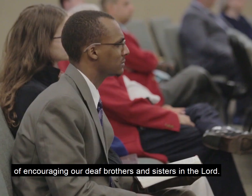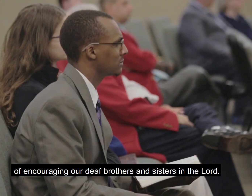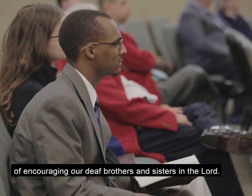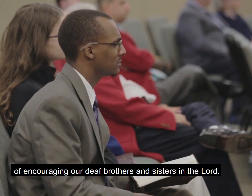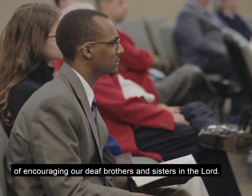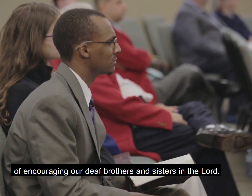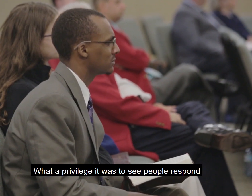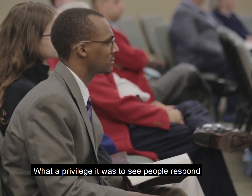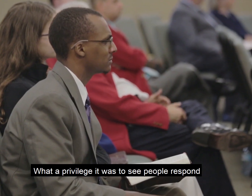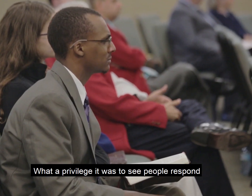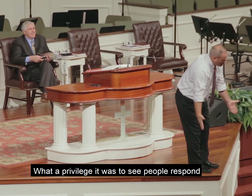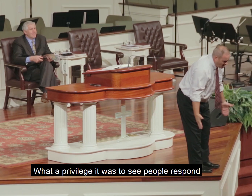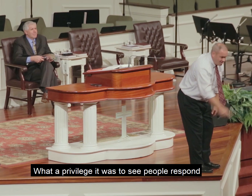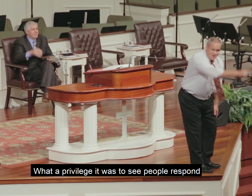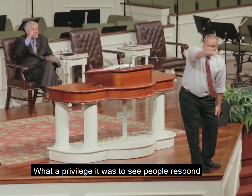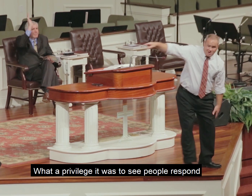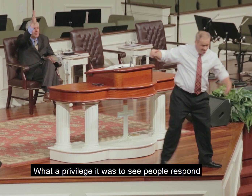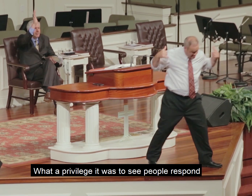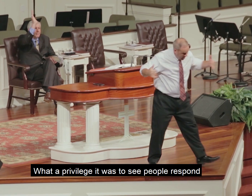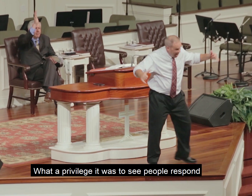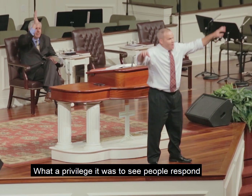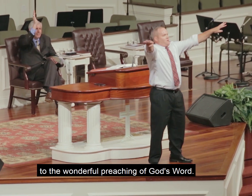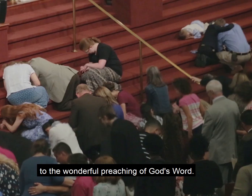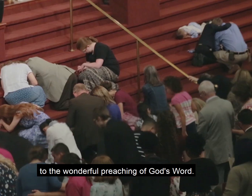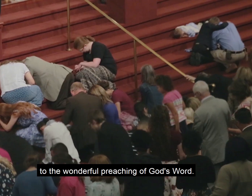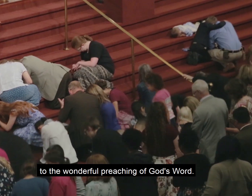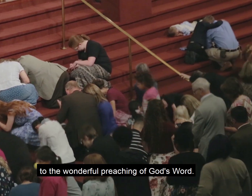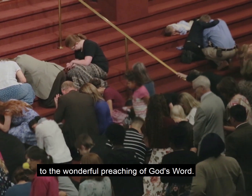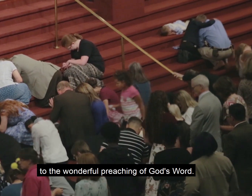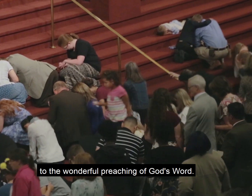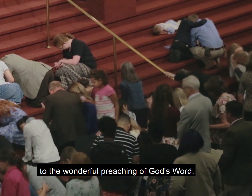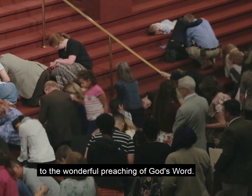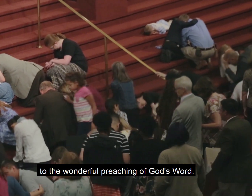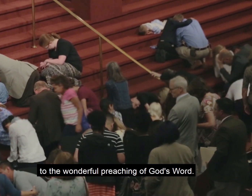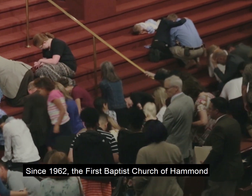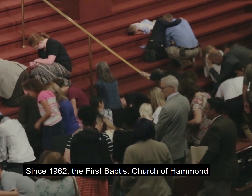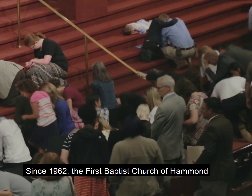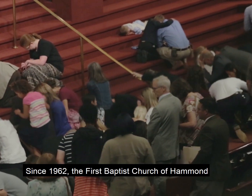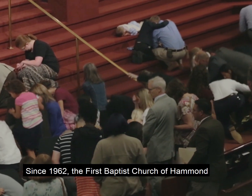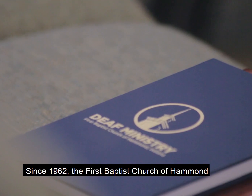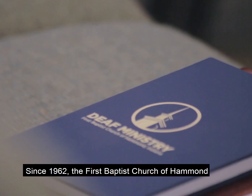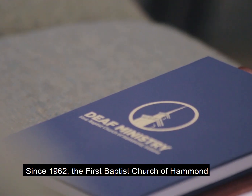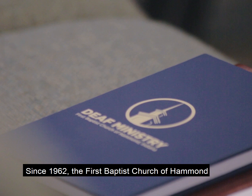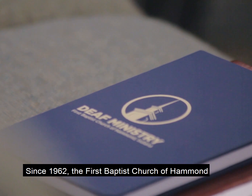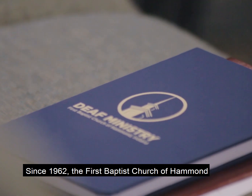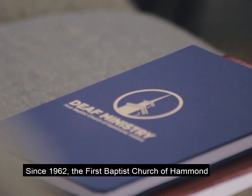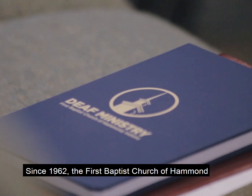in the Lord. What a privilege it was to see people respond to the wonderful preaching of God's Word. Since 1962, the First